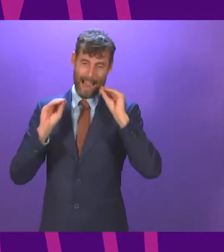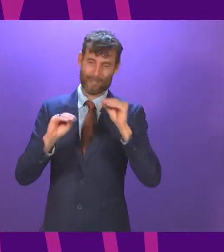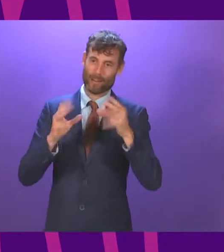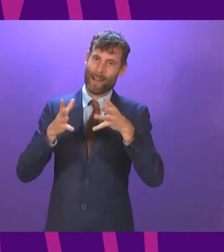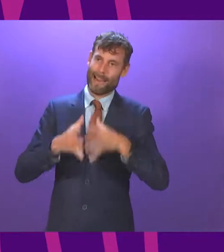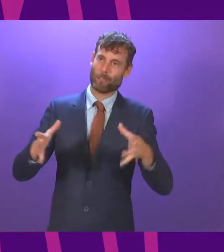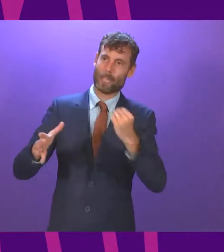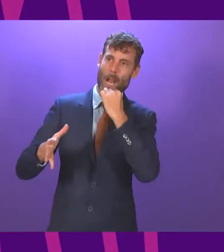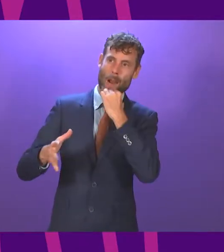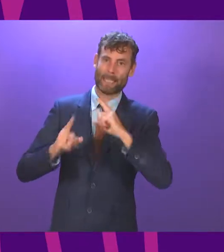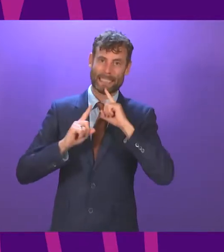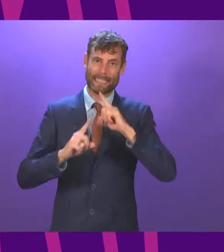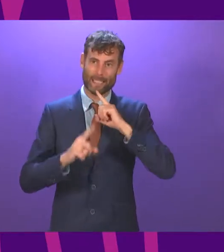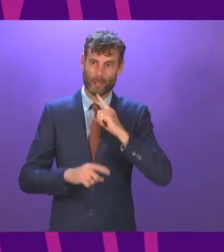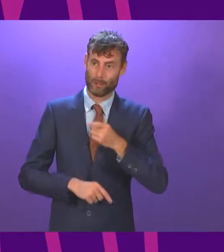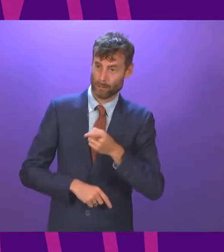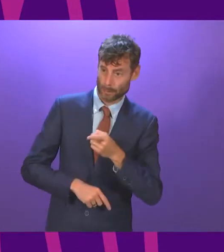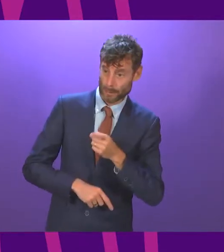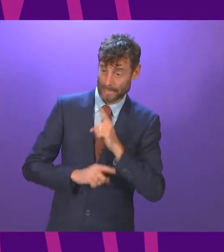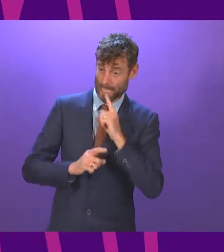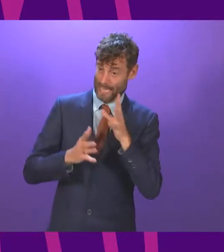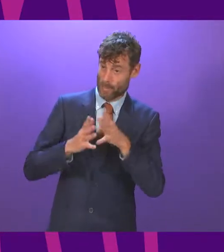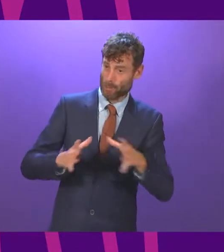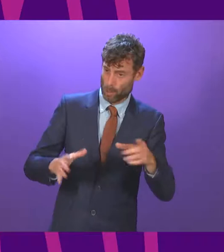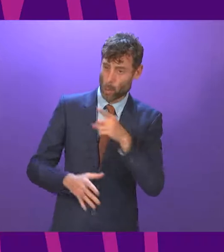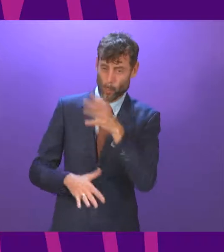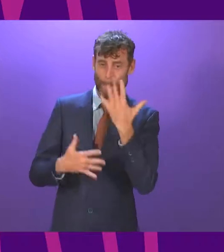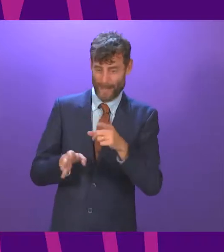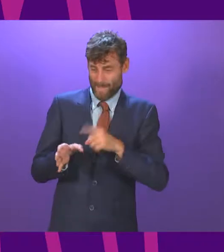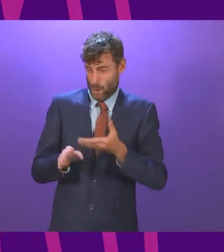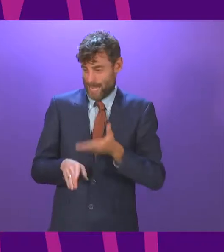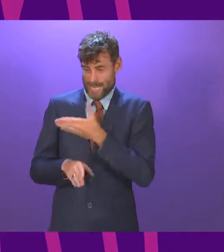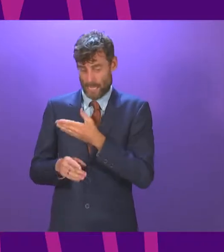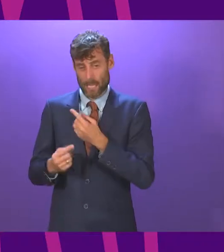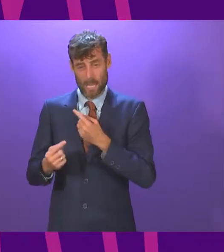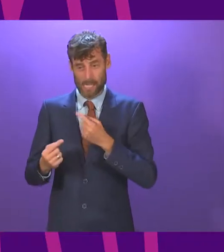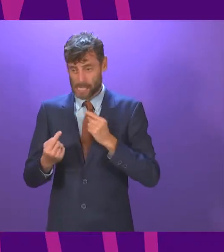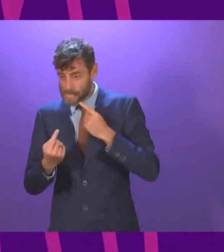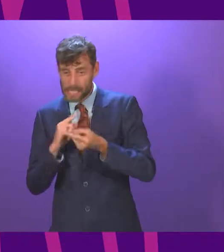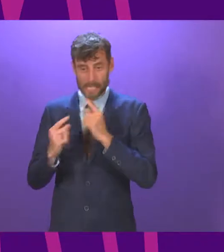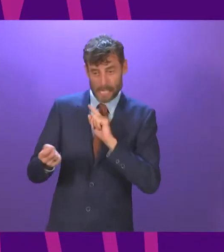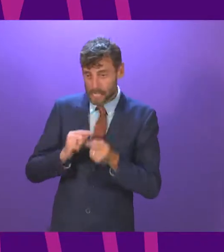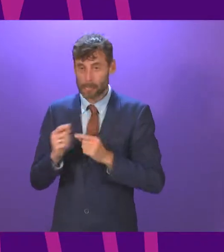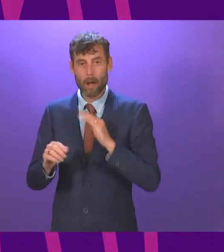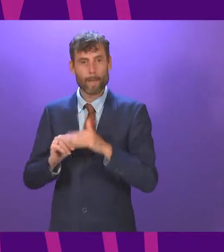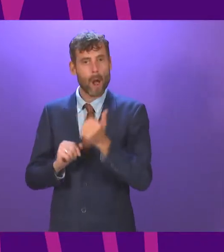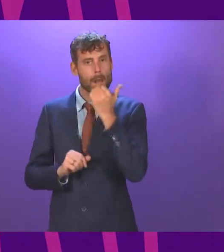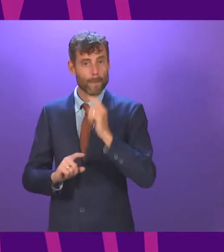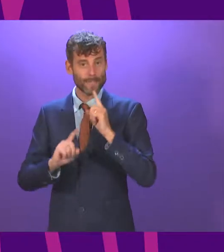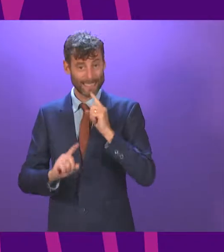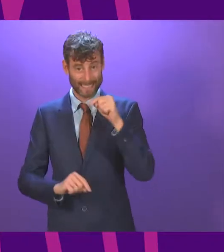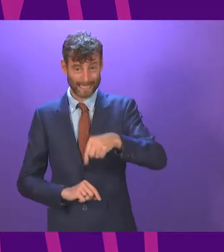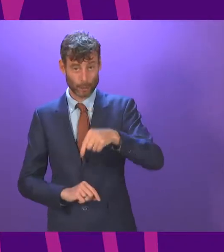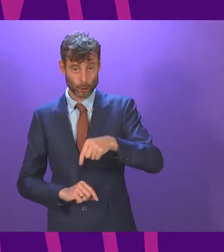when you spent years arguing that your own cuts to teacher numbers have had no impact on classroom learning. It's